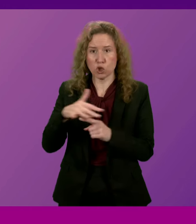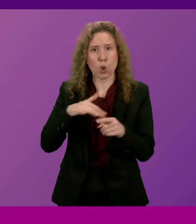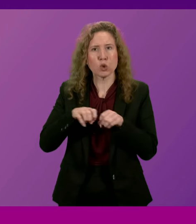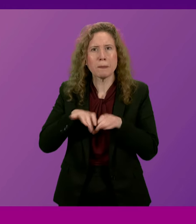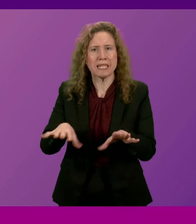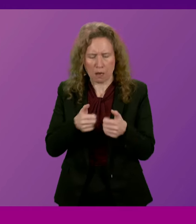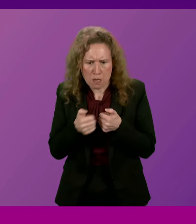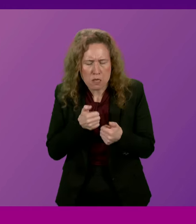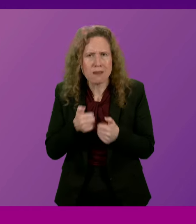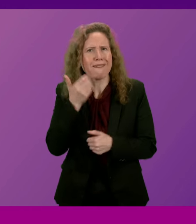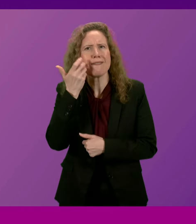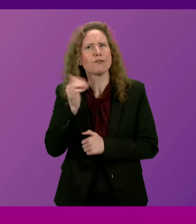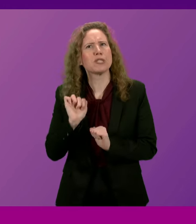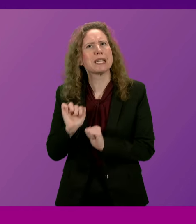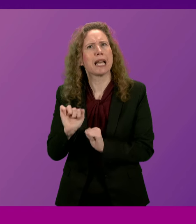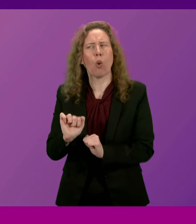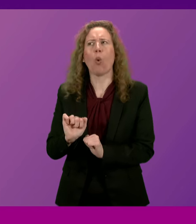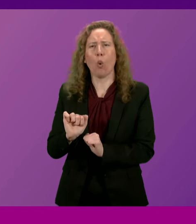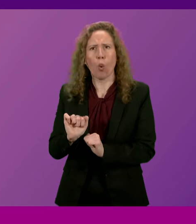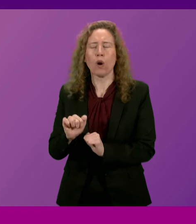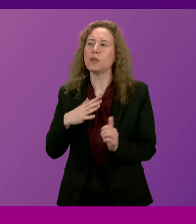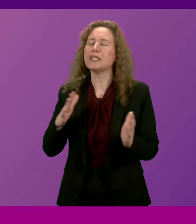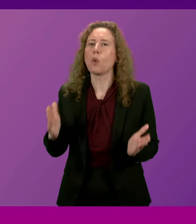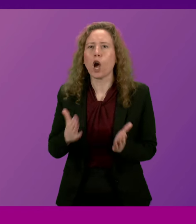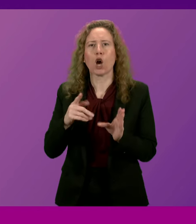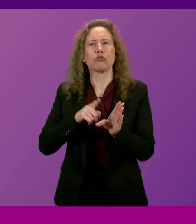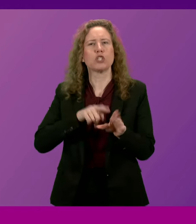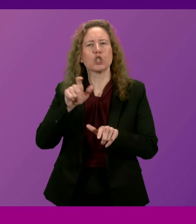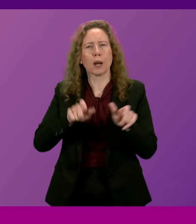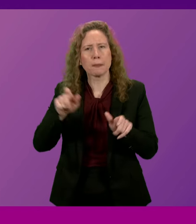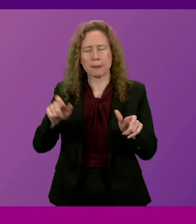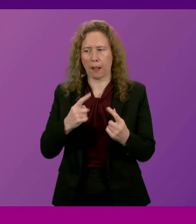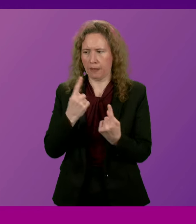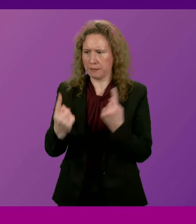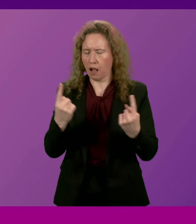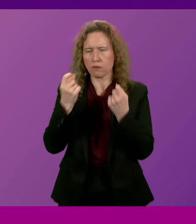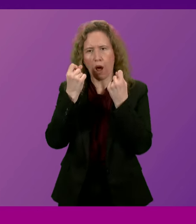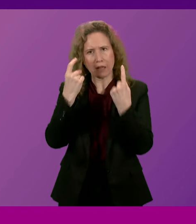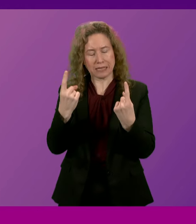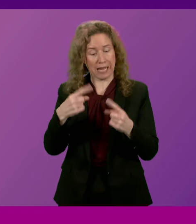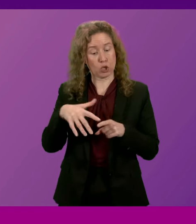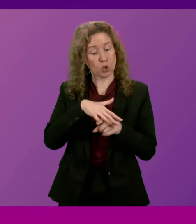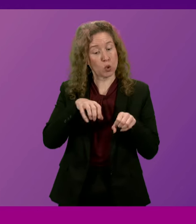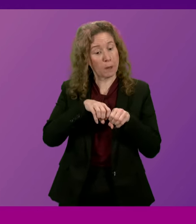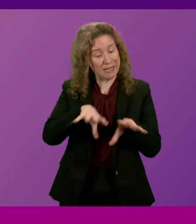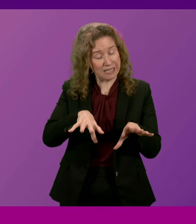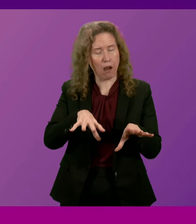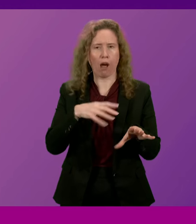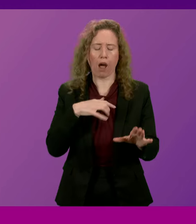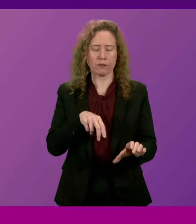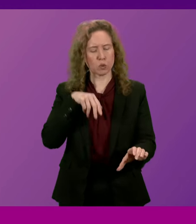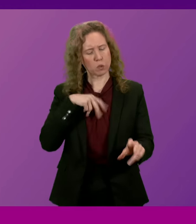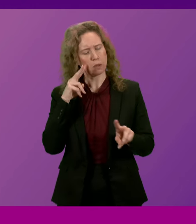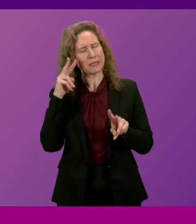people. We've got to encourage young people to see social media activity in perspective in the rest of their